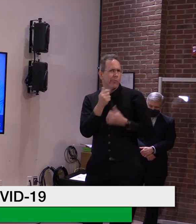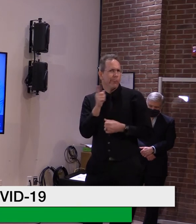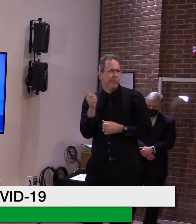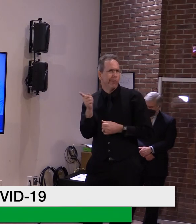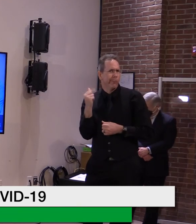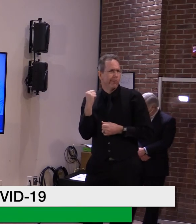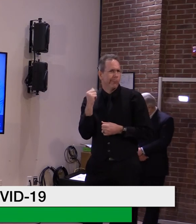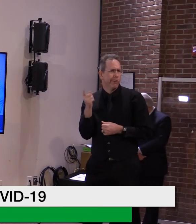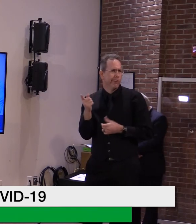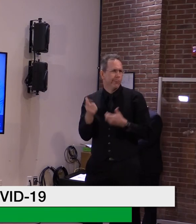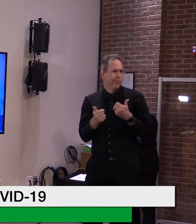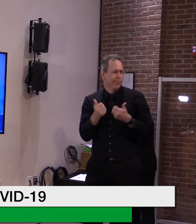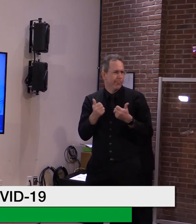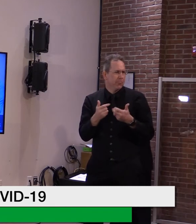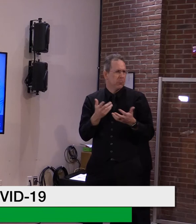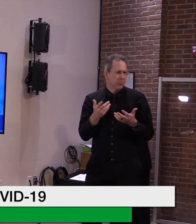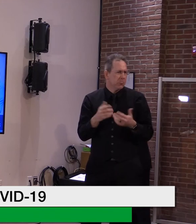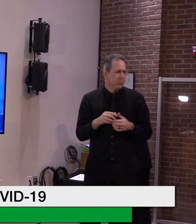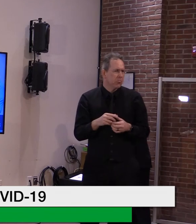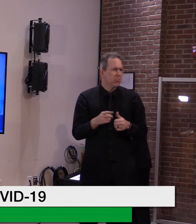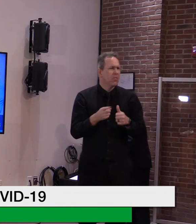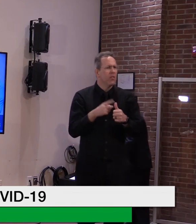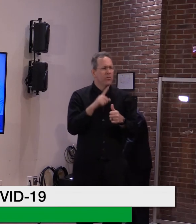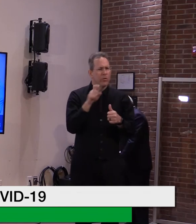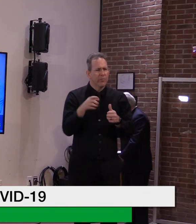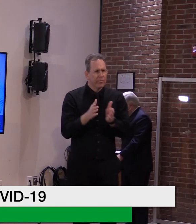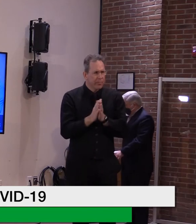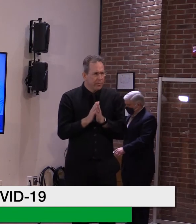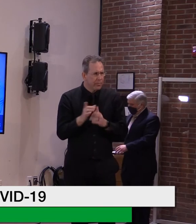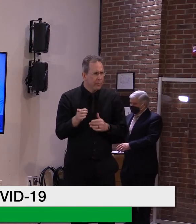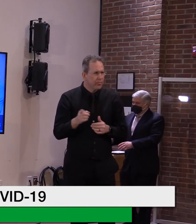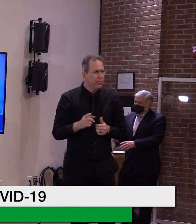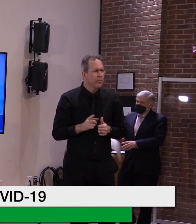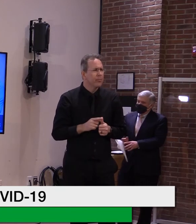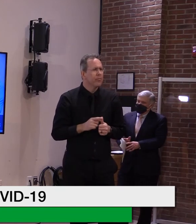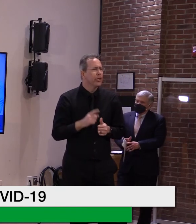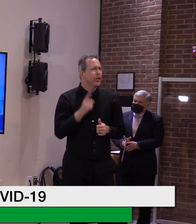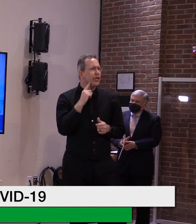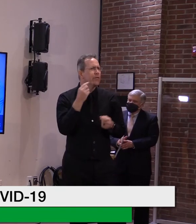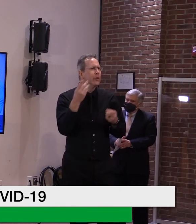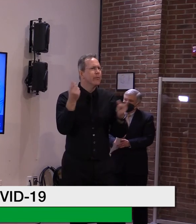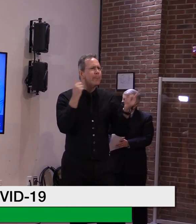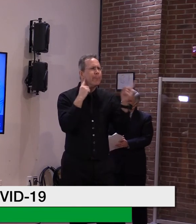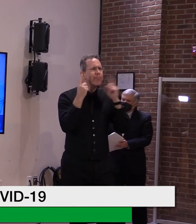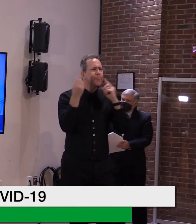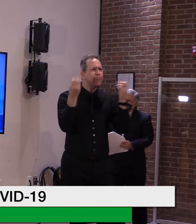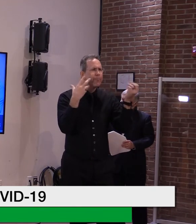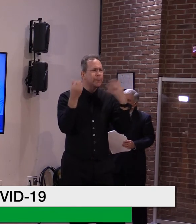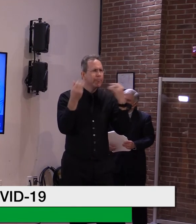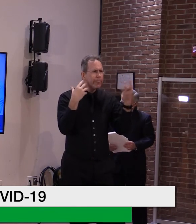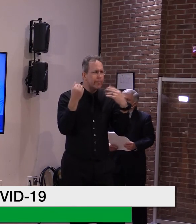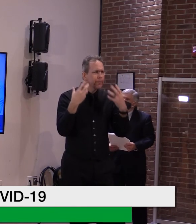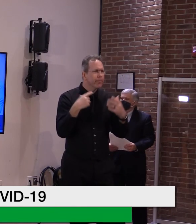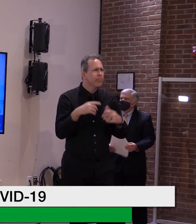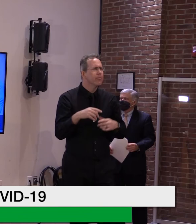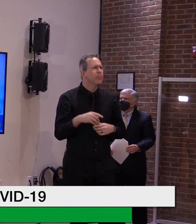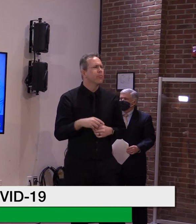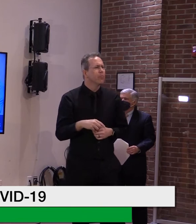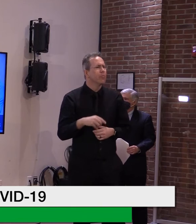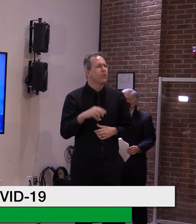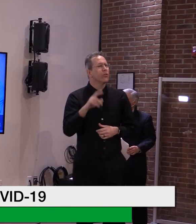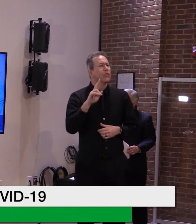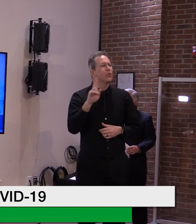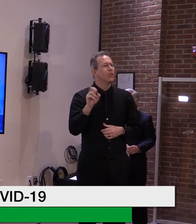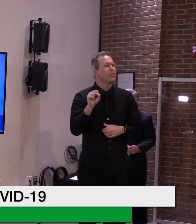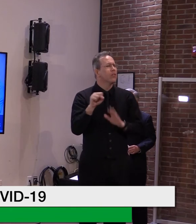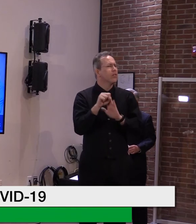first one, we've heard from a few people that newly hired health care workers might need to hold off on getting their vaccinations. And I see that